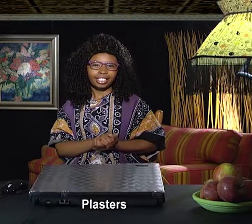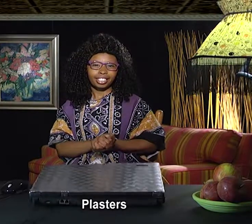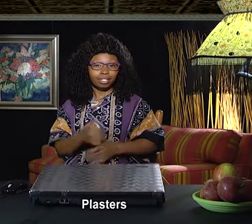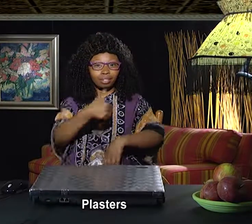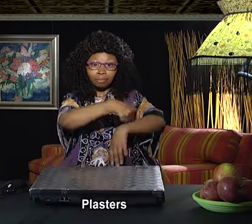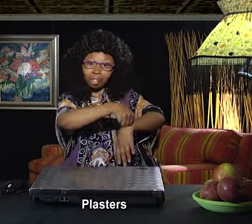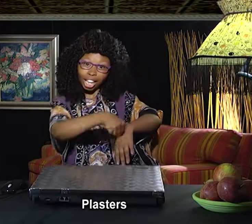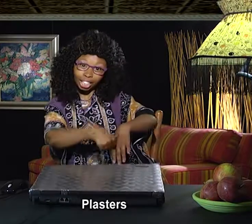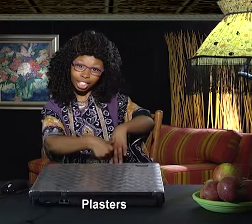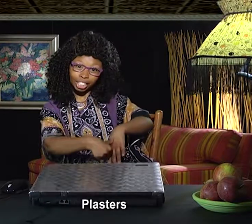Plasters.